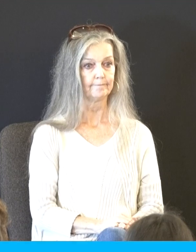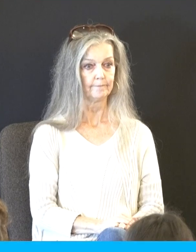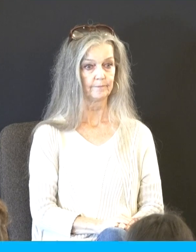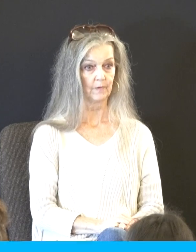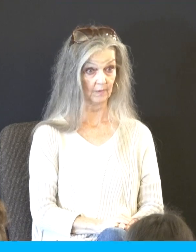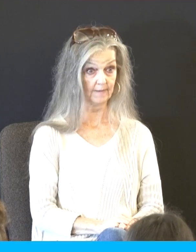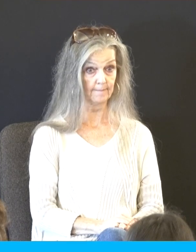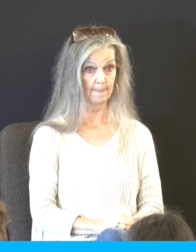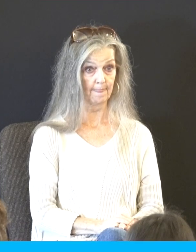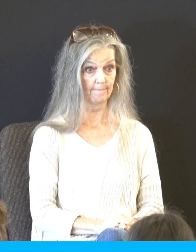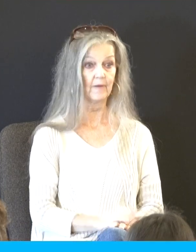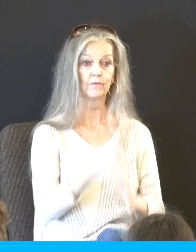that? Wonderful. Chapter 32.